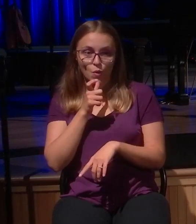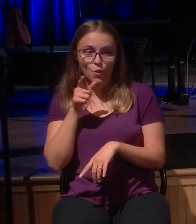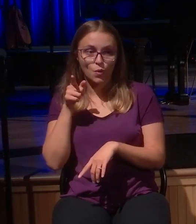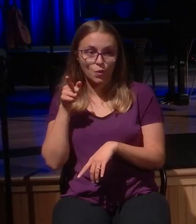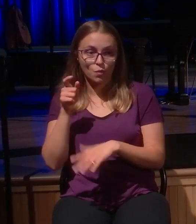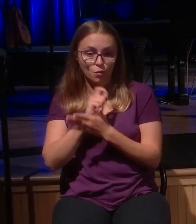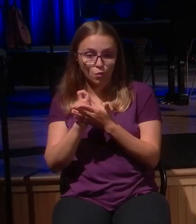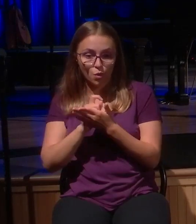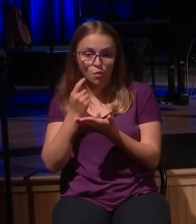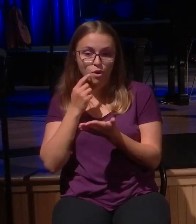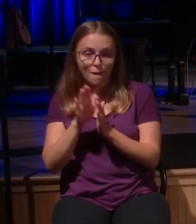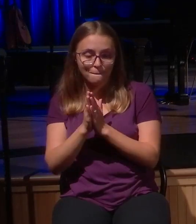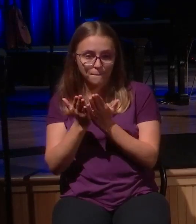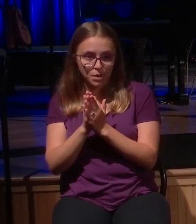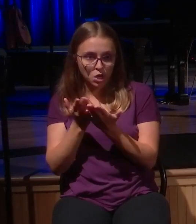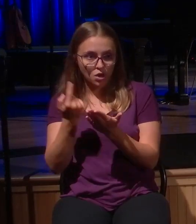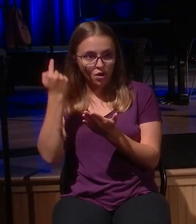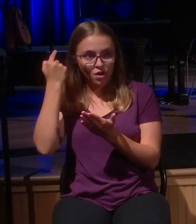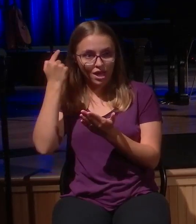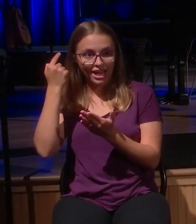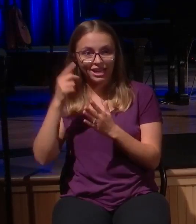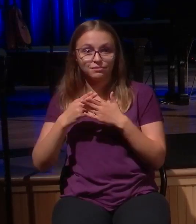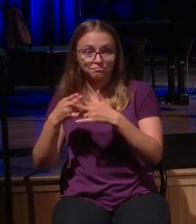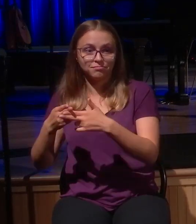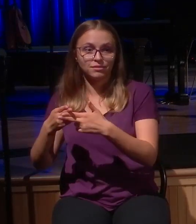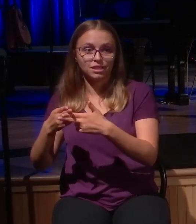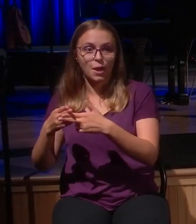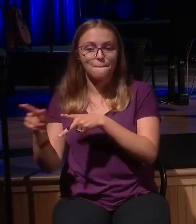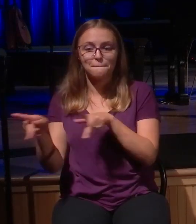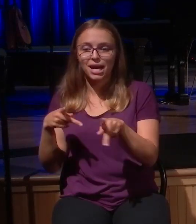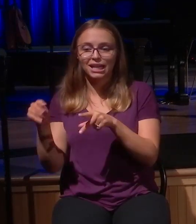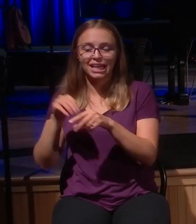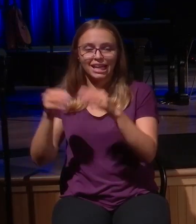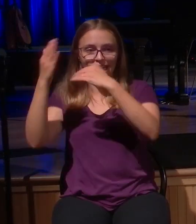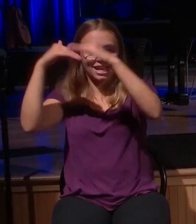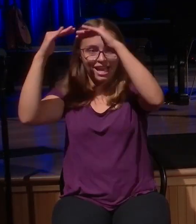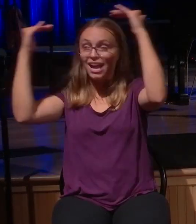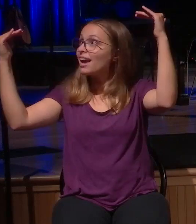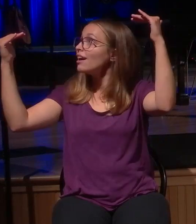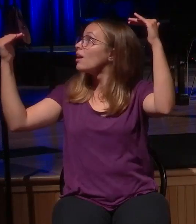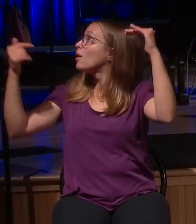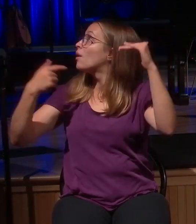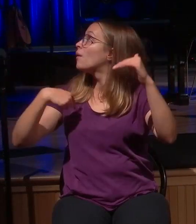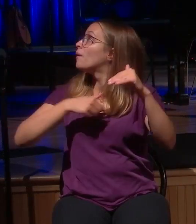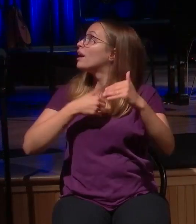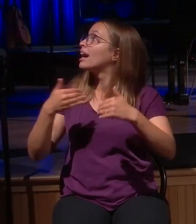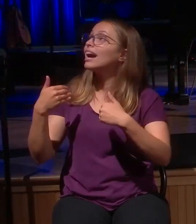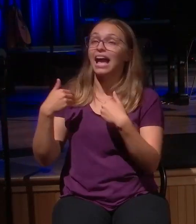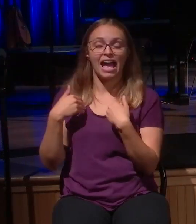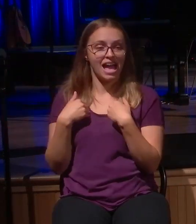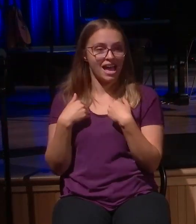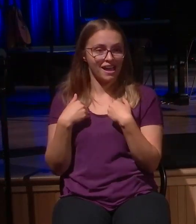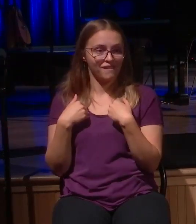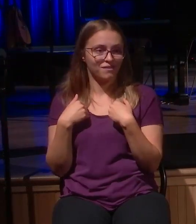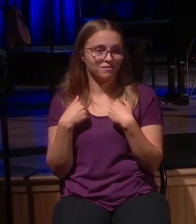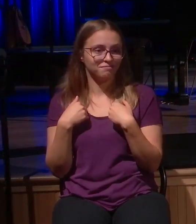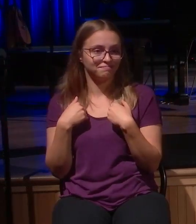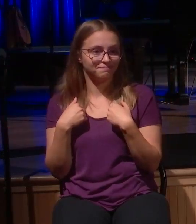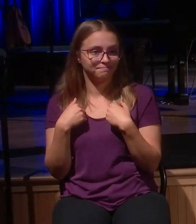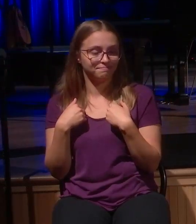It's a great book for kids. Great book for grandkids and the whole family. We have some in our lobby today. But listen. There's a party in heaven. This is